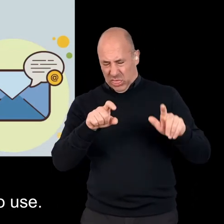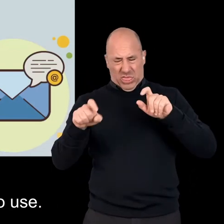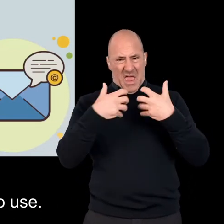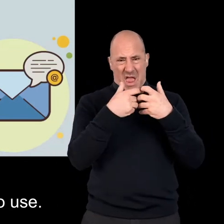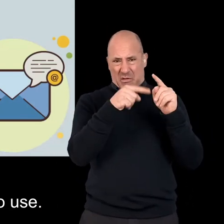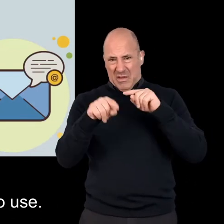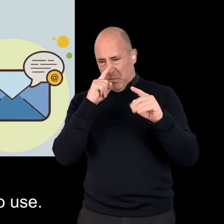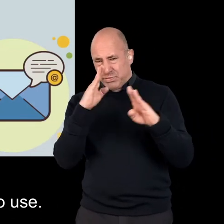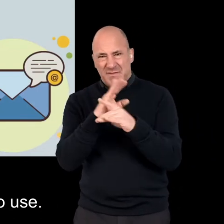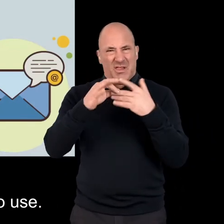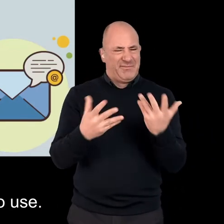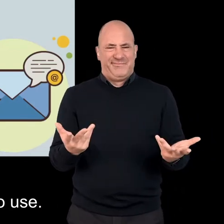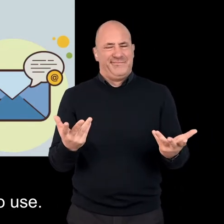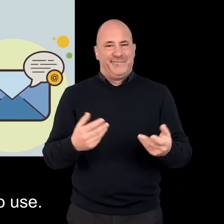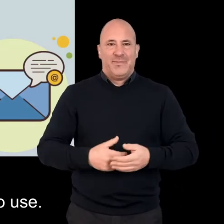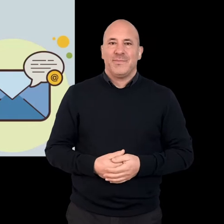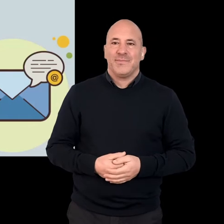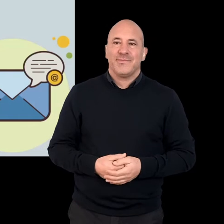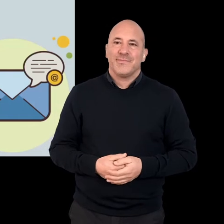complicated and complex to use.